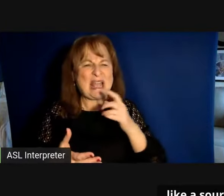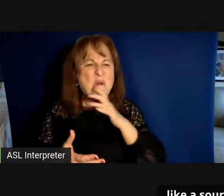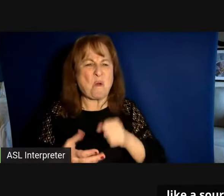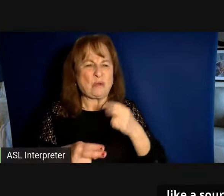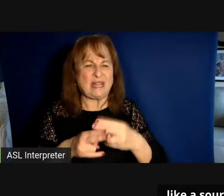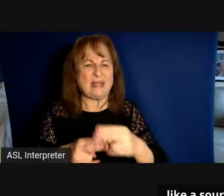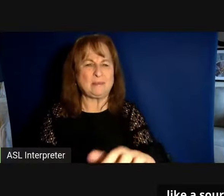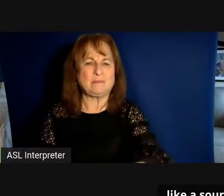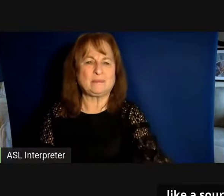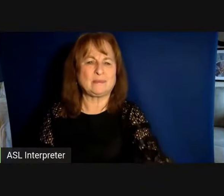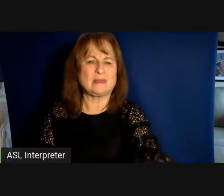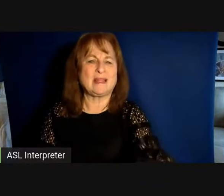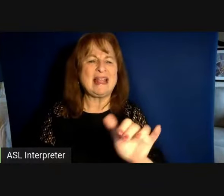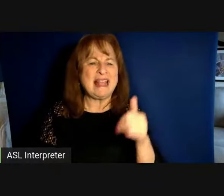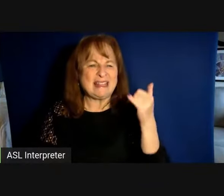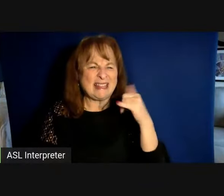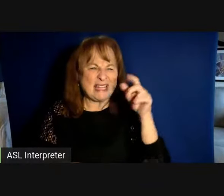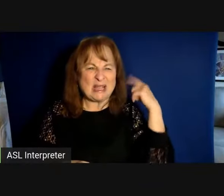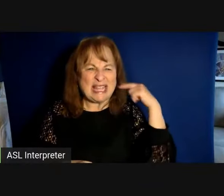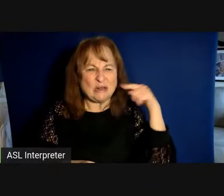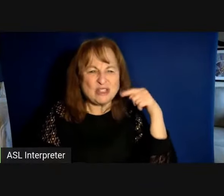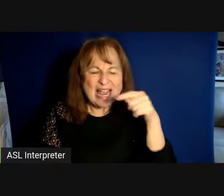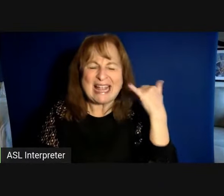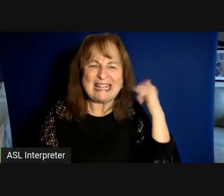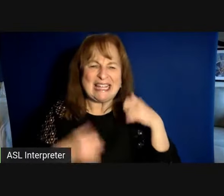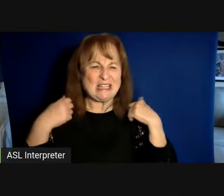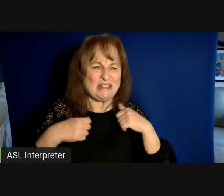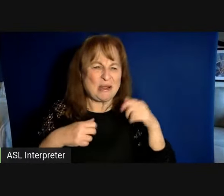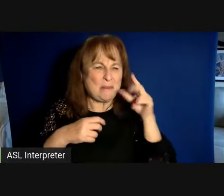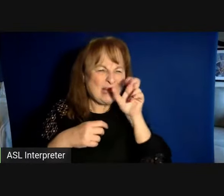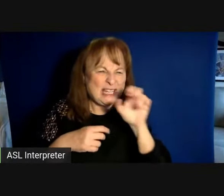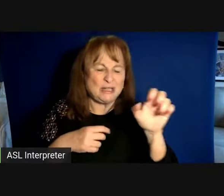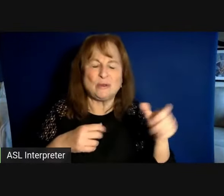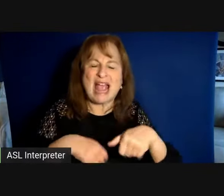like a yellow jacket you anger by trying to wave away